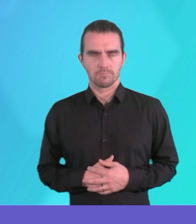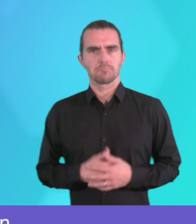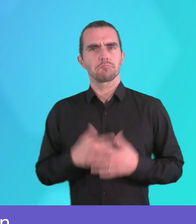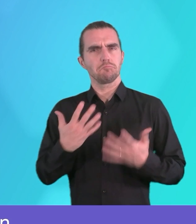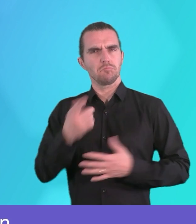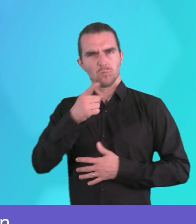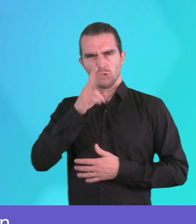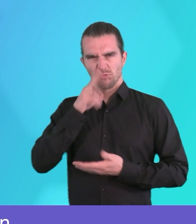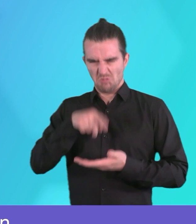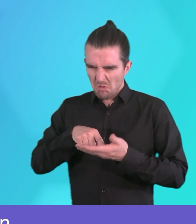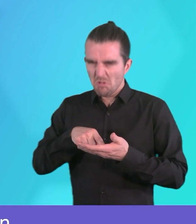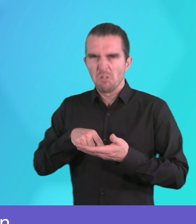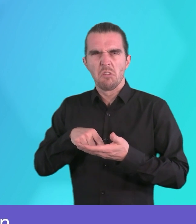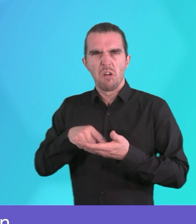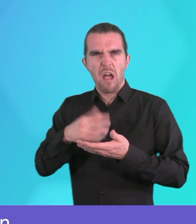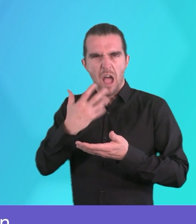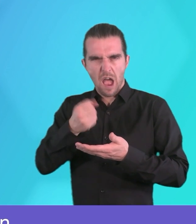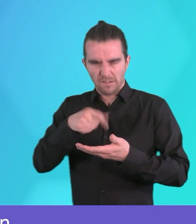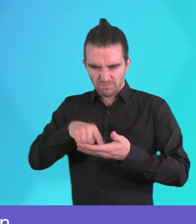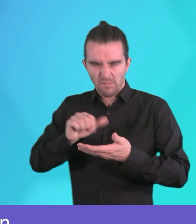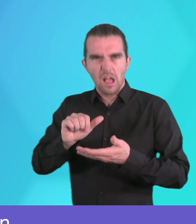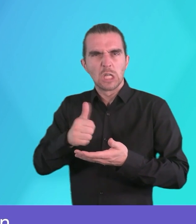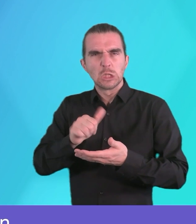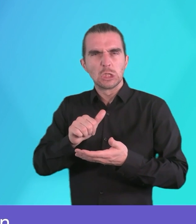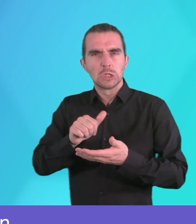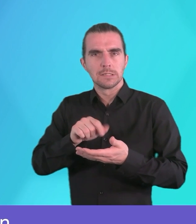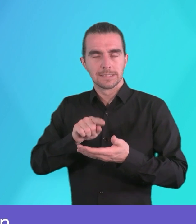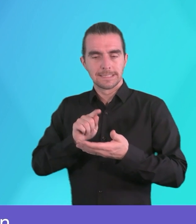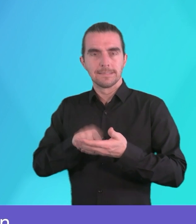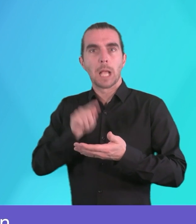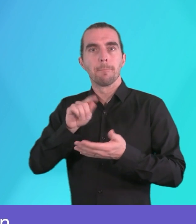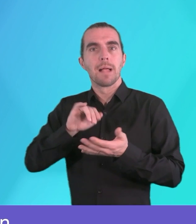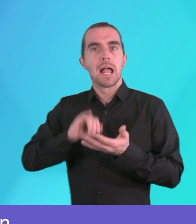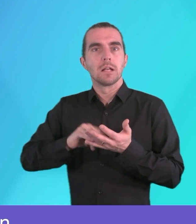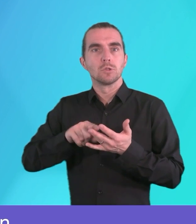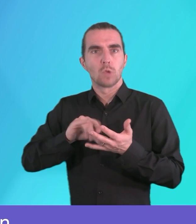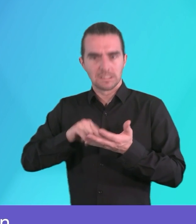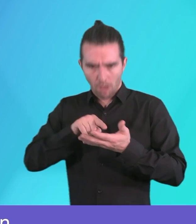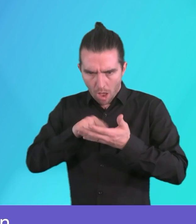You might notice a button in TAP SOS call 999.